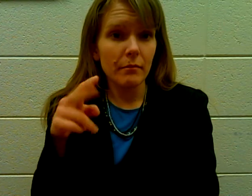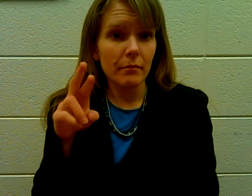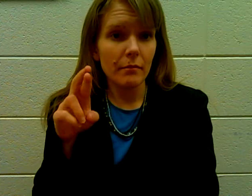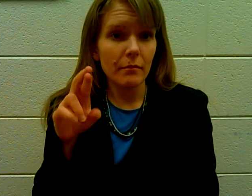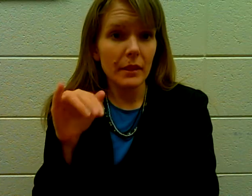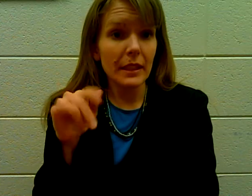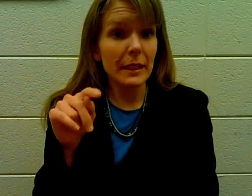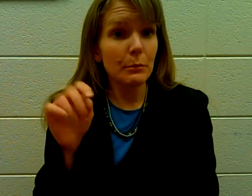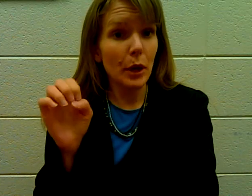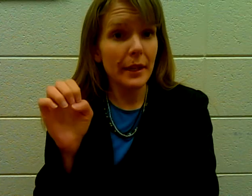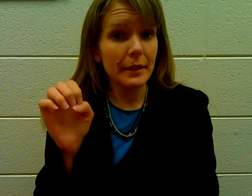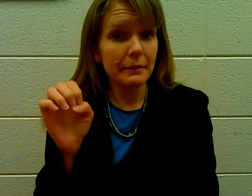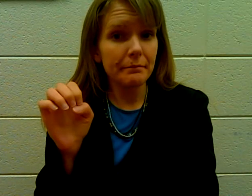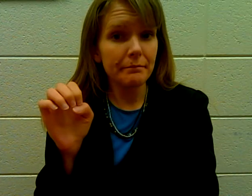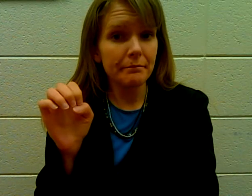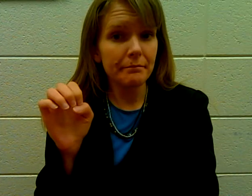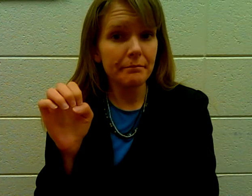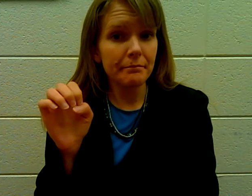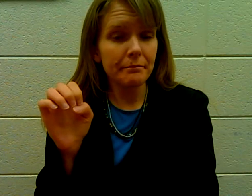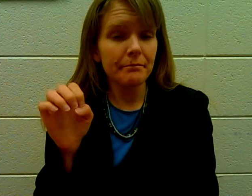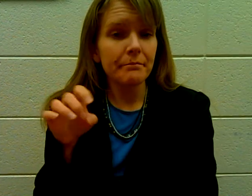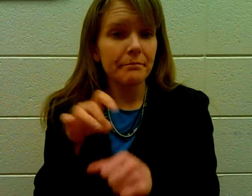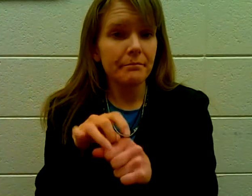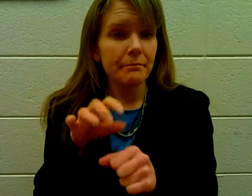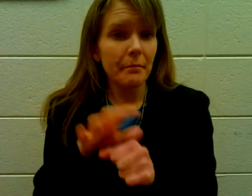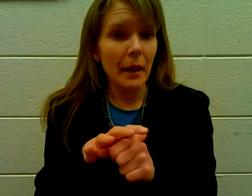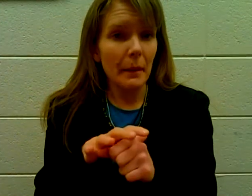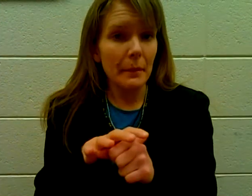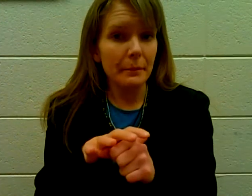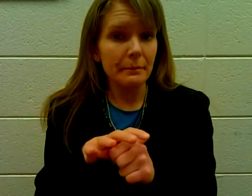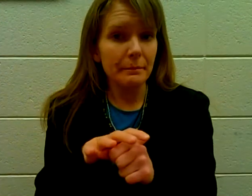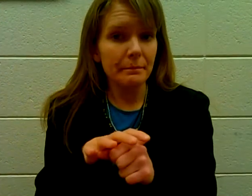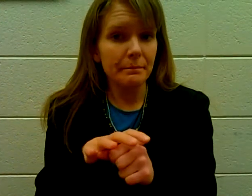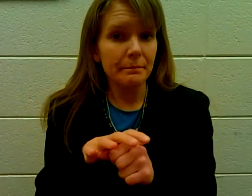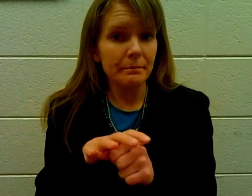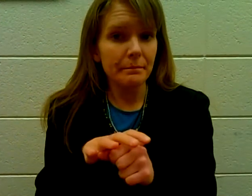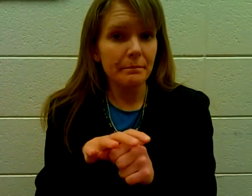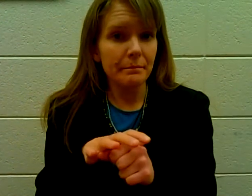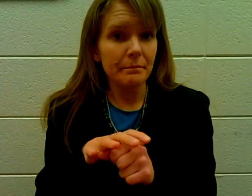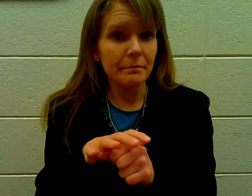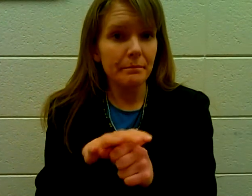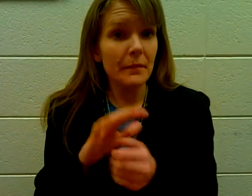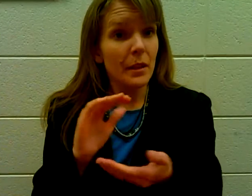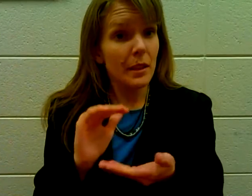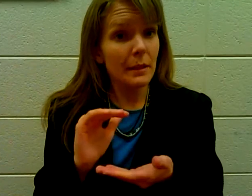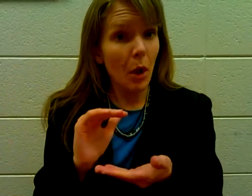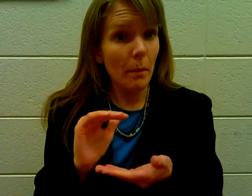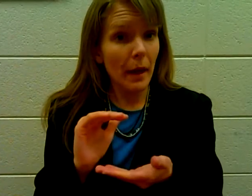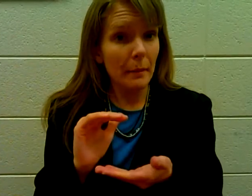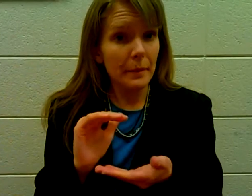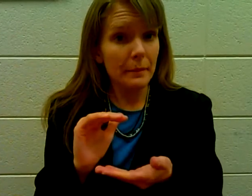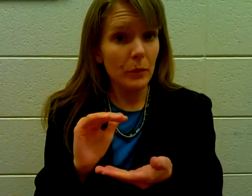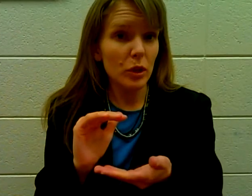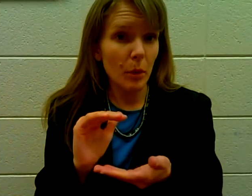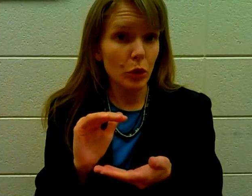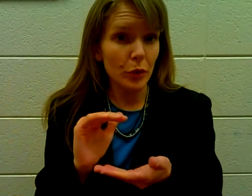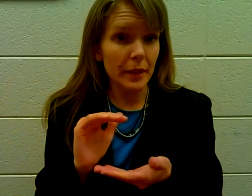Sprite. Pop. Small pop. Or small drink.